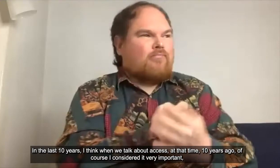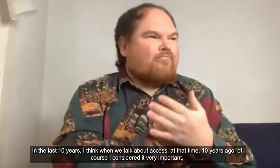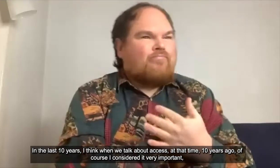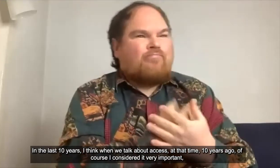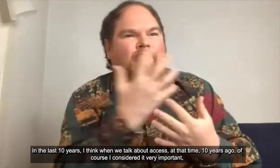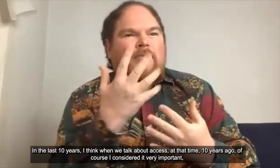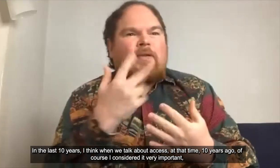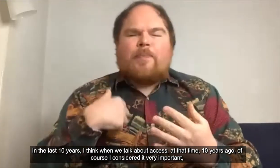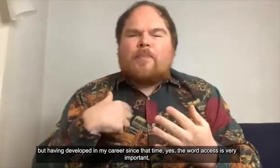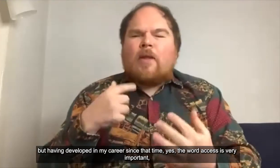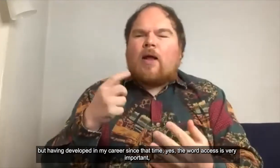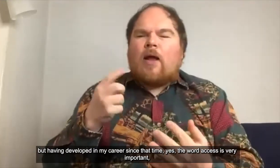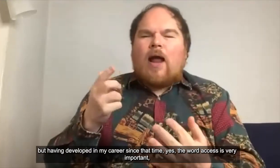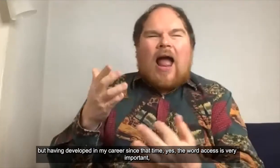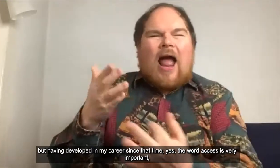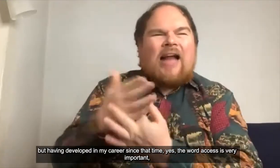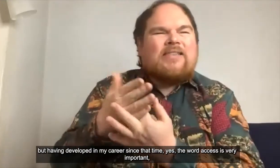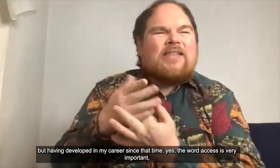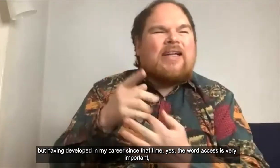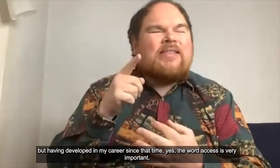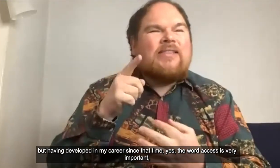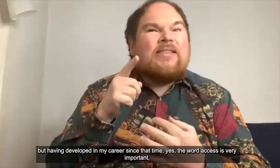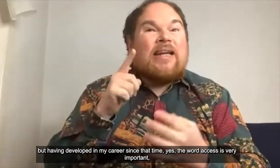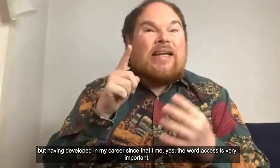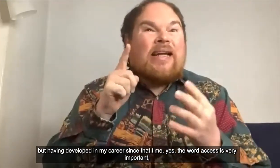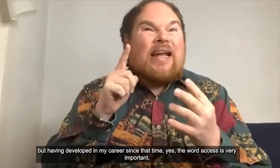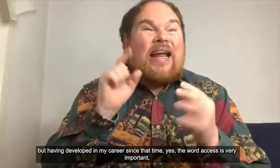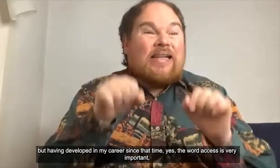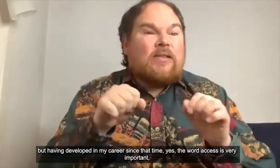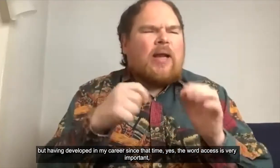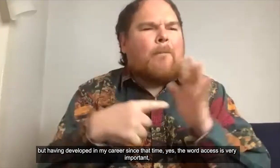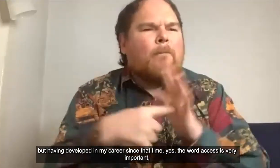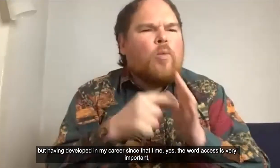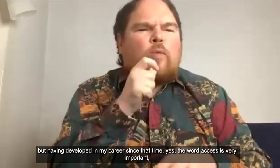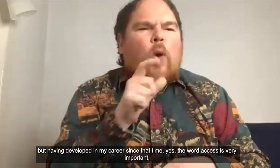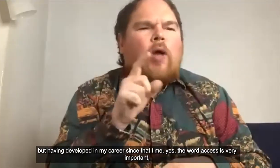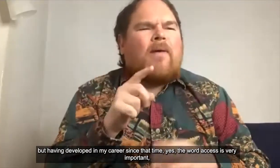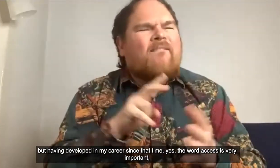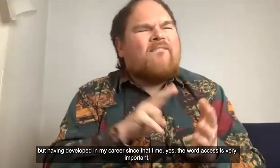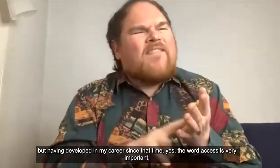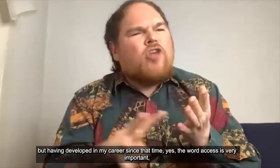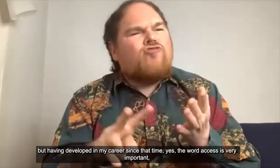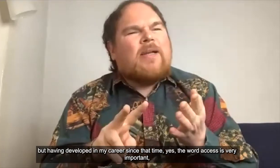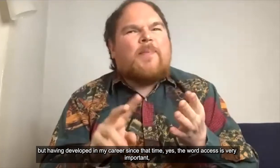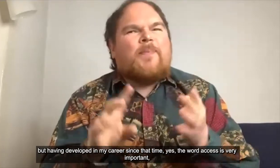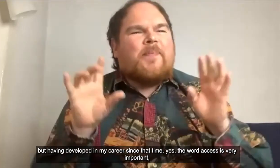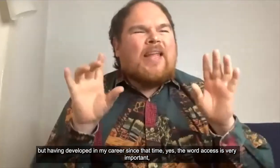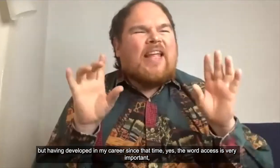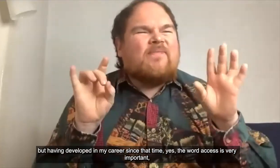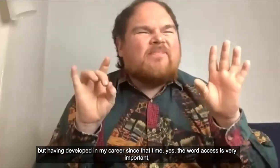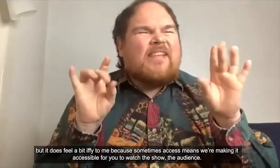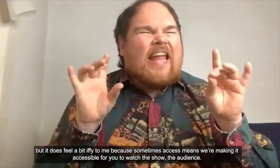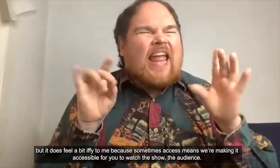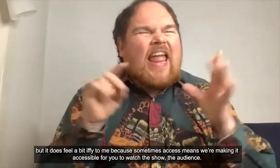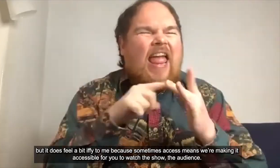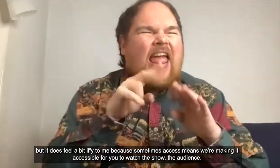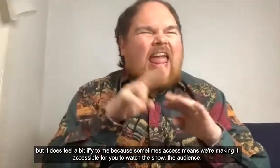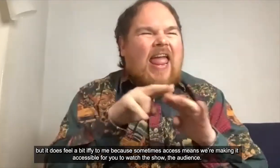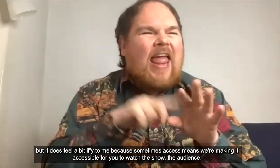but having developed my career since that time yes the word access is very important but it does feel a bit to